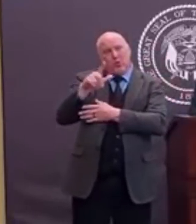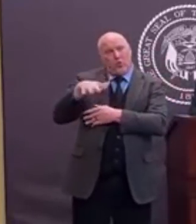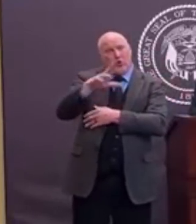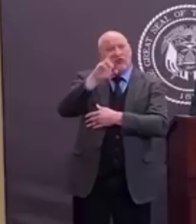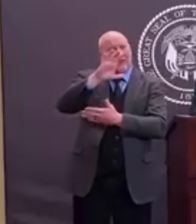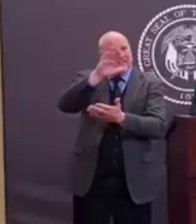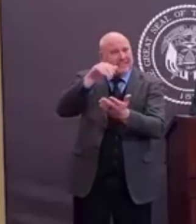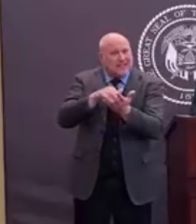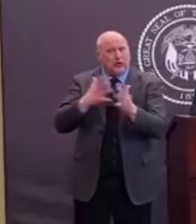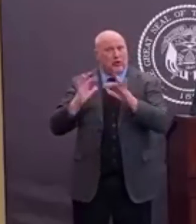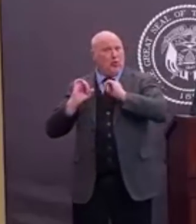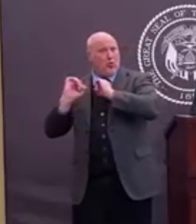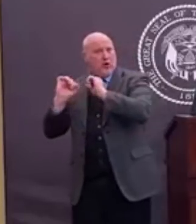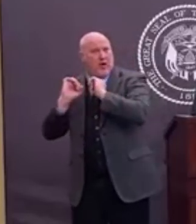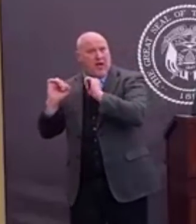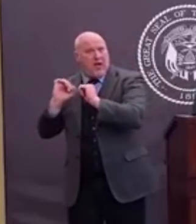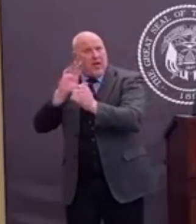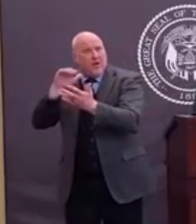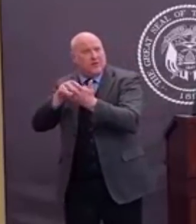those are going to be off limits.